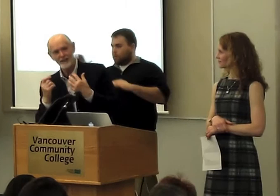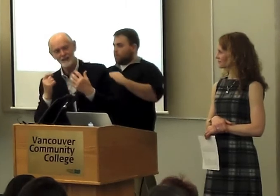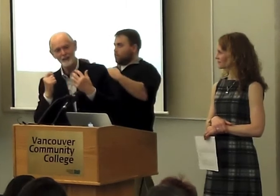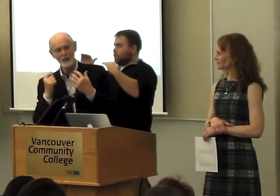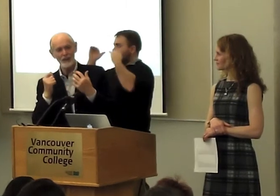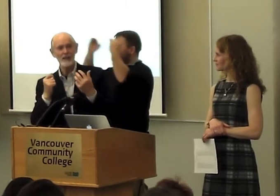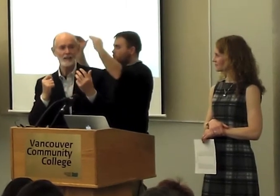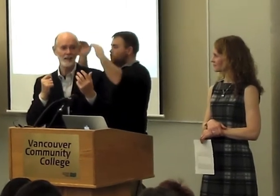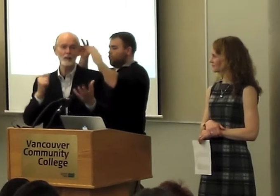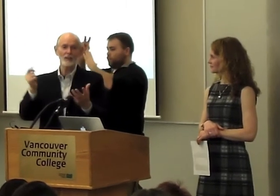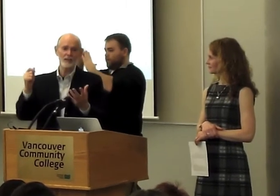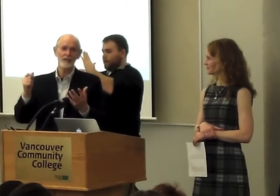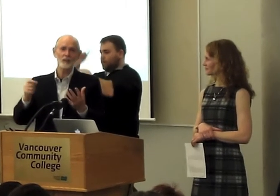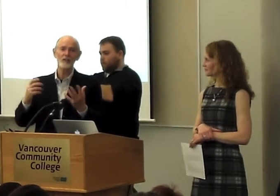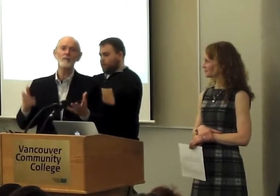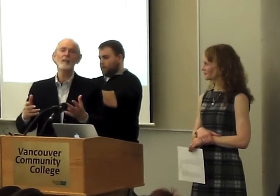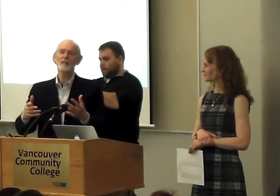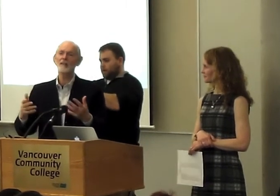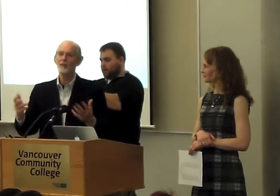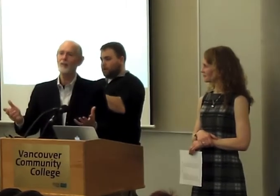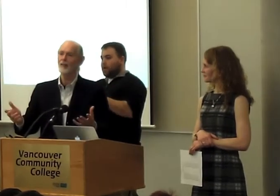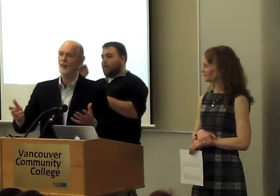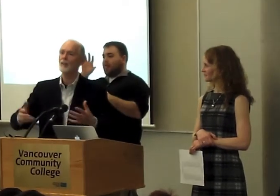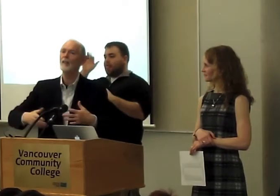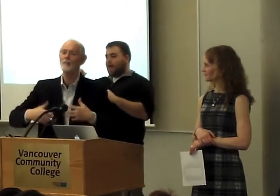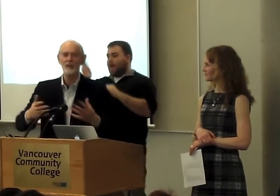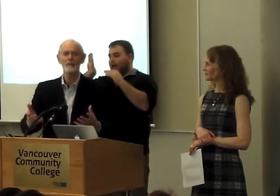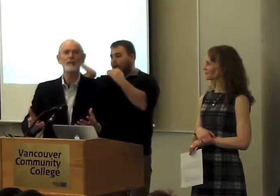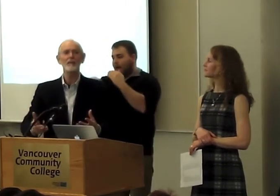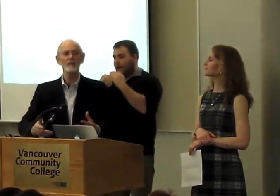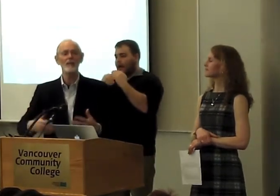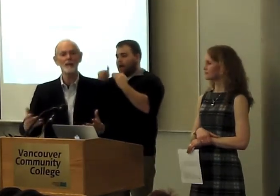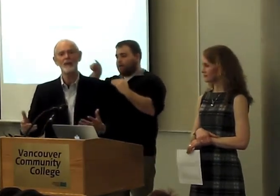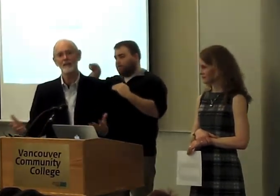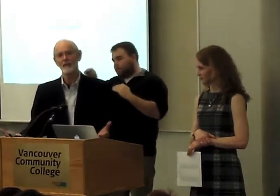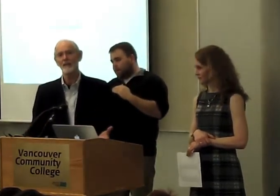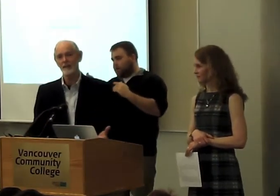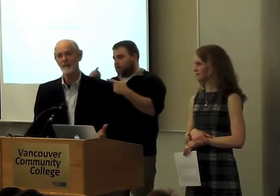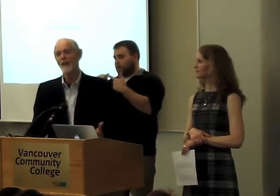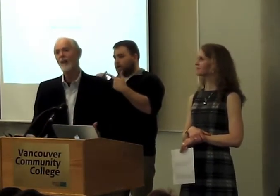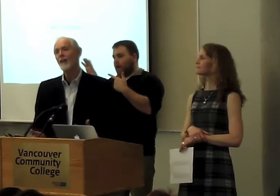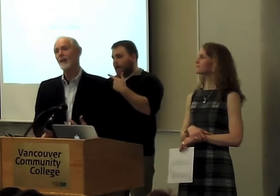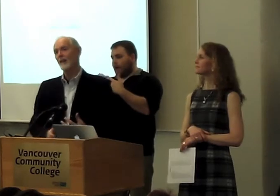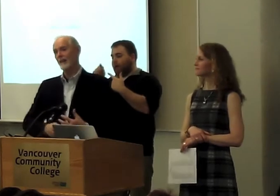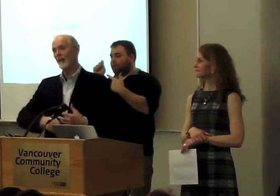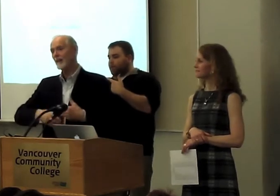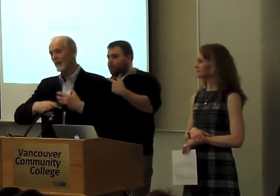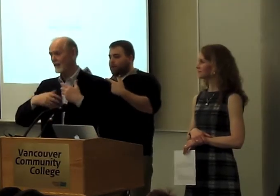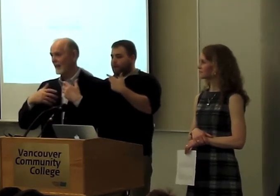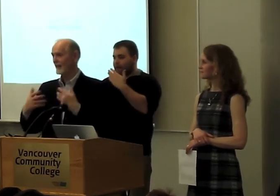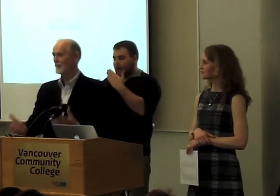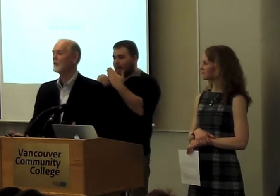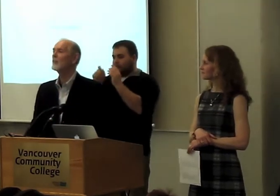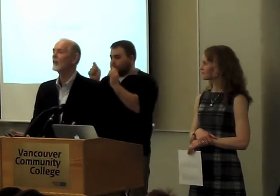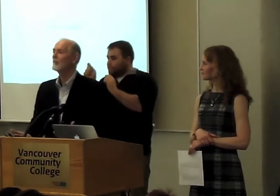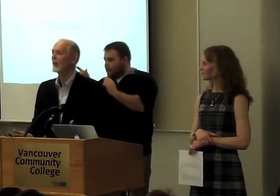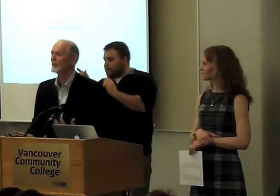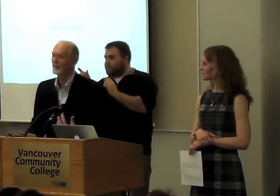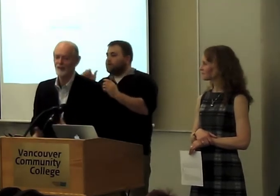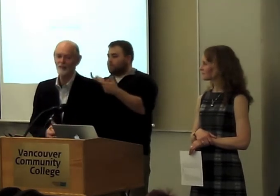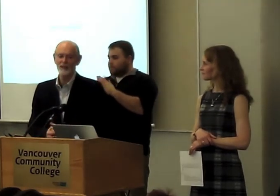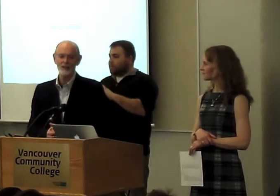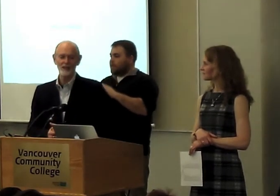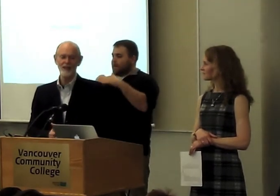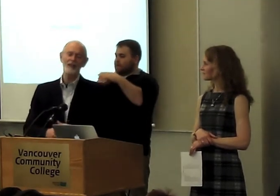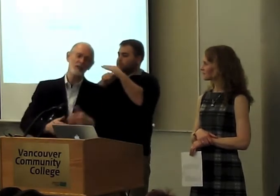what, what these squiggles did was democratize reading, create the possibilities of democratic societies. And that has had a much bigger